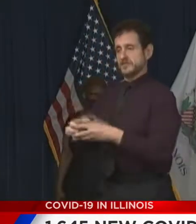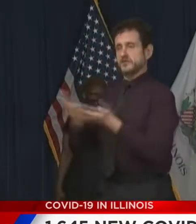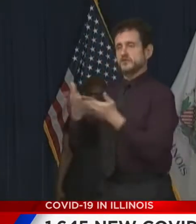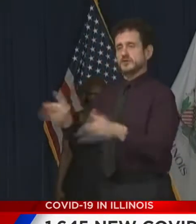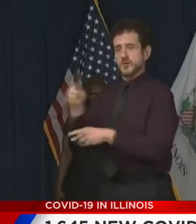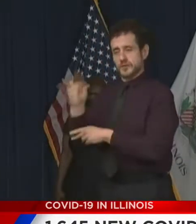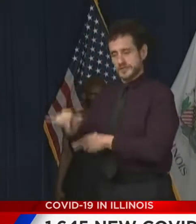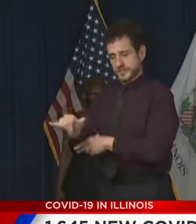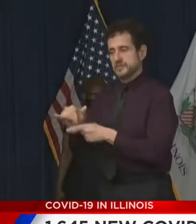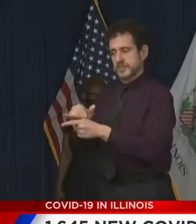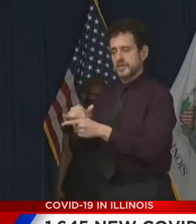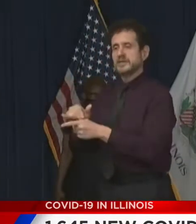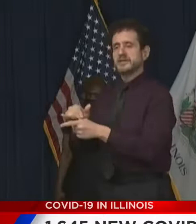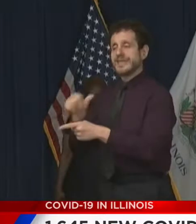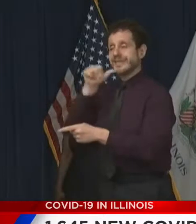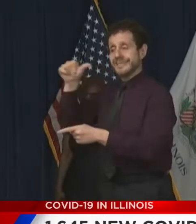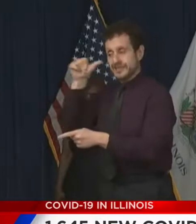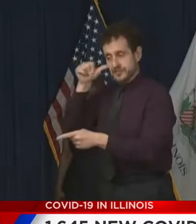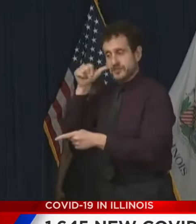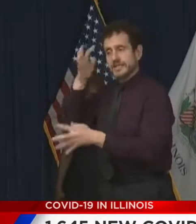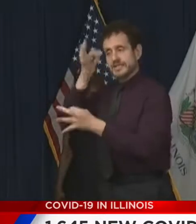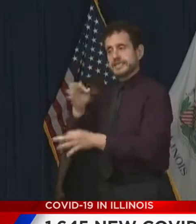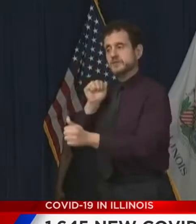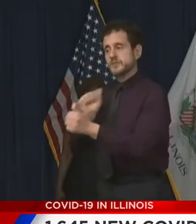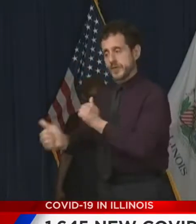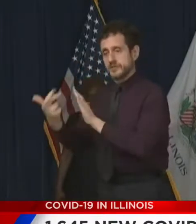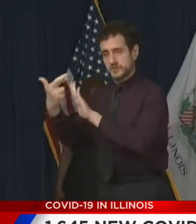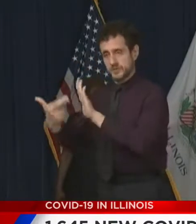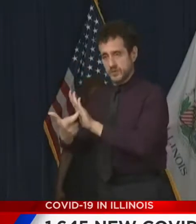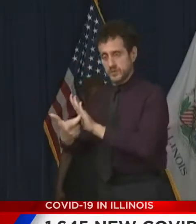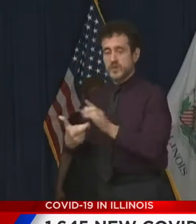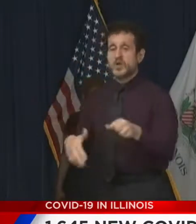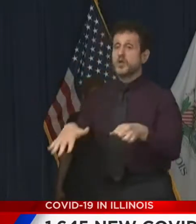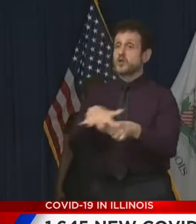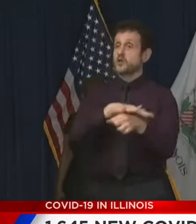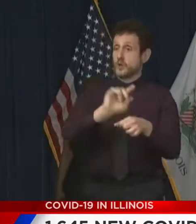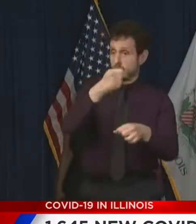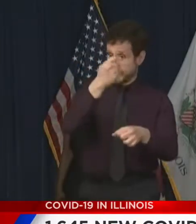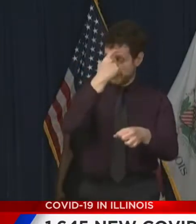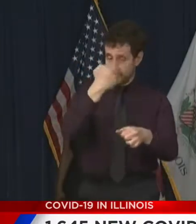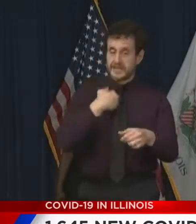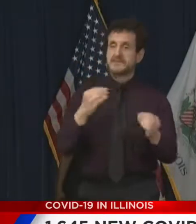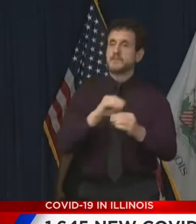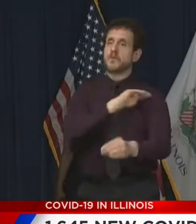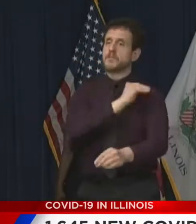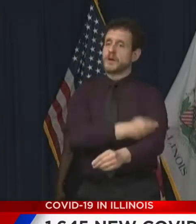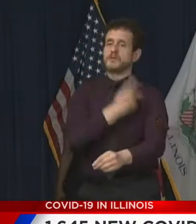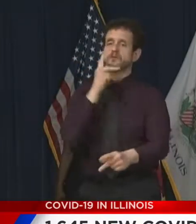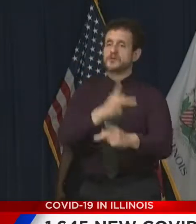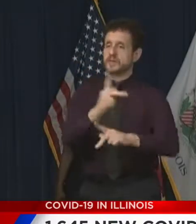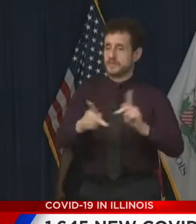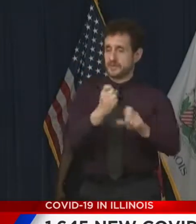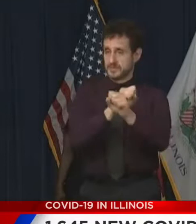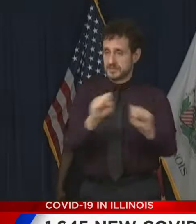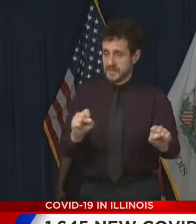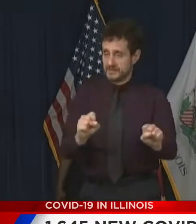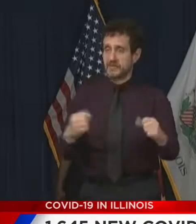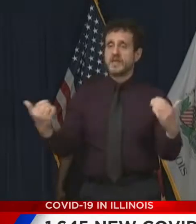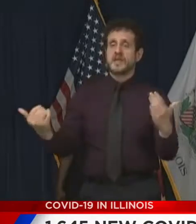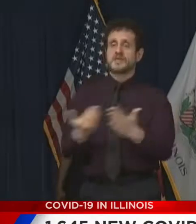local governments now have an additional way to keep their residents safe. There is a new statewide